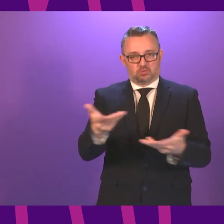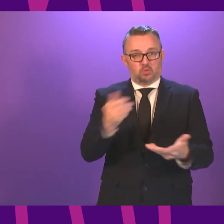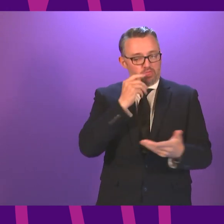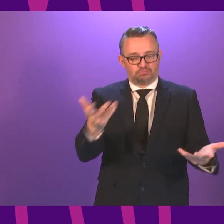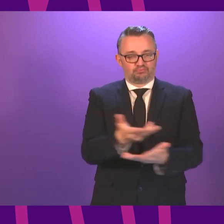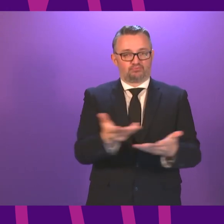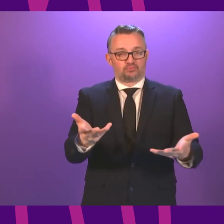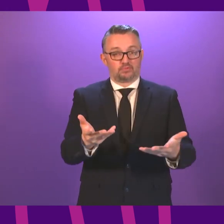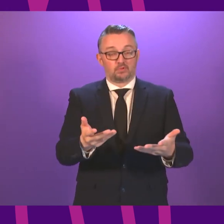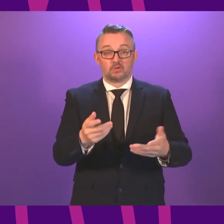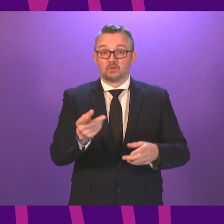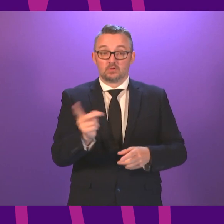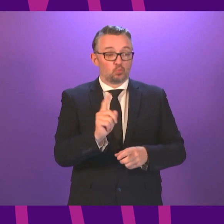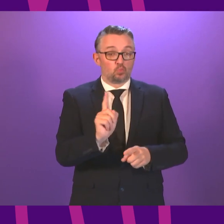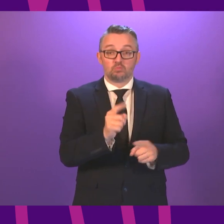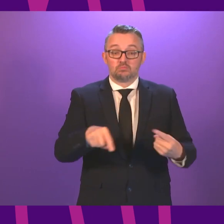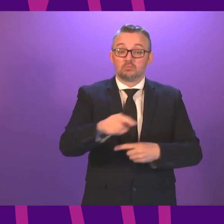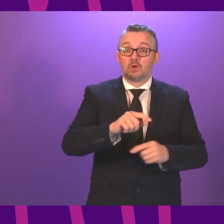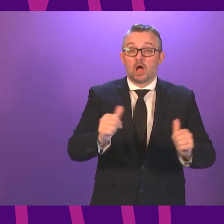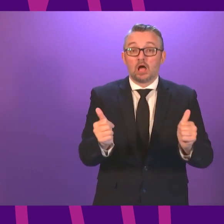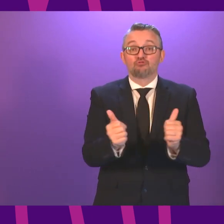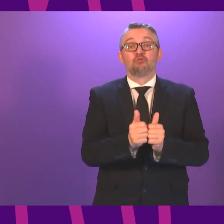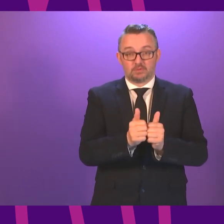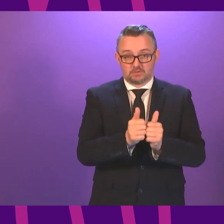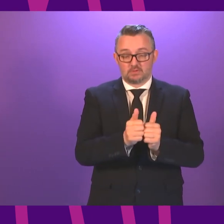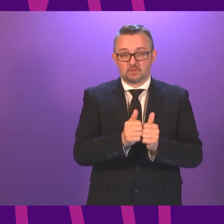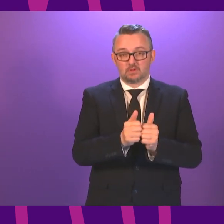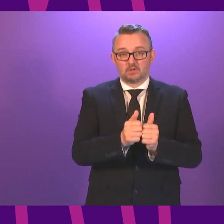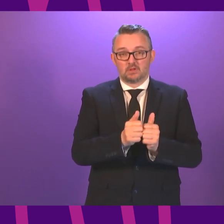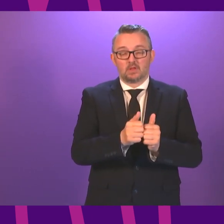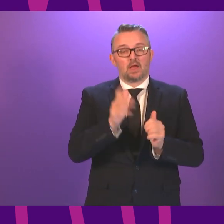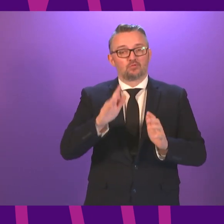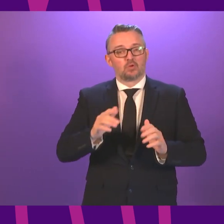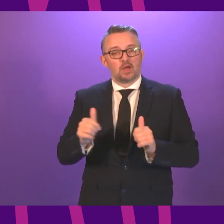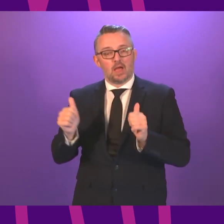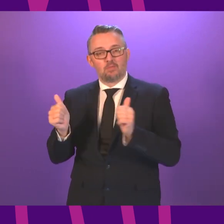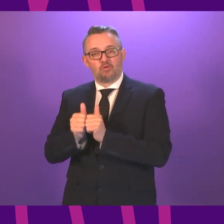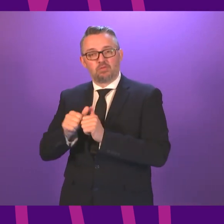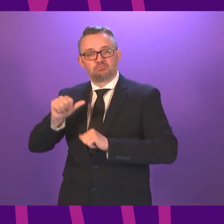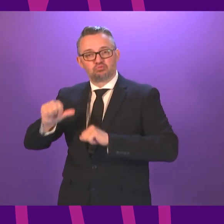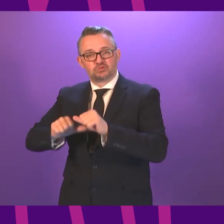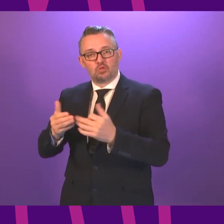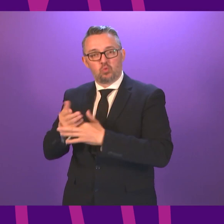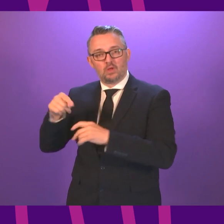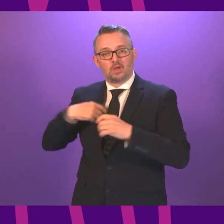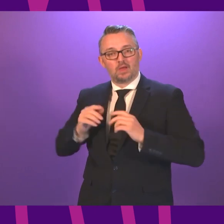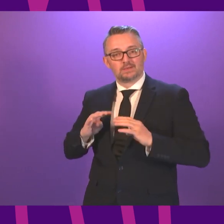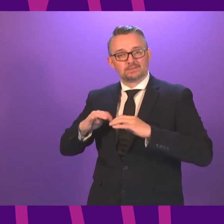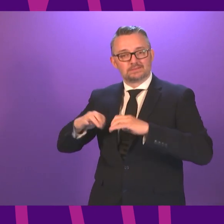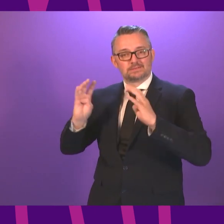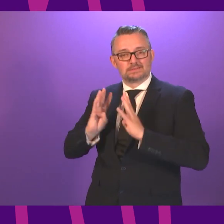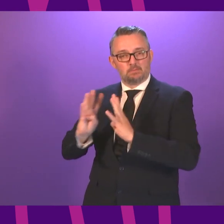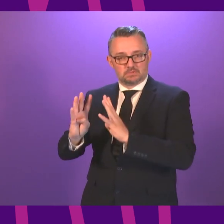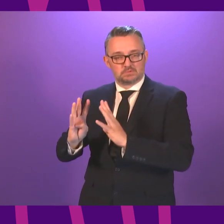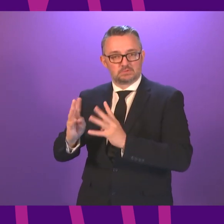And, of course, any agreement that emerges from these talks will be subject to the necessary approval processes of the Cabinet and each of our